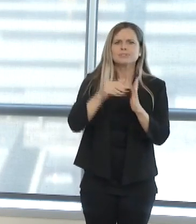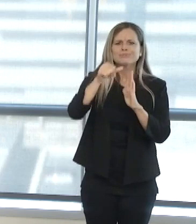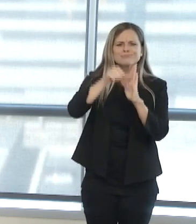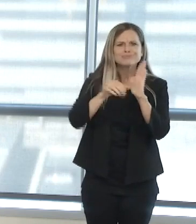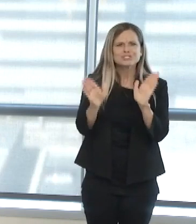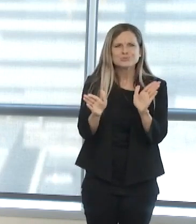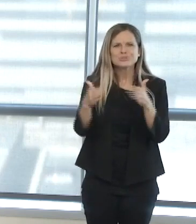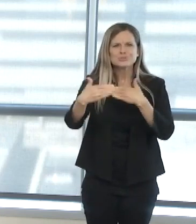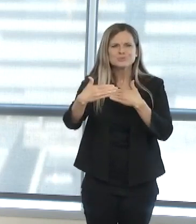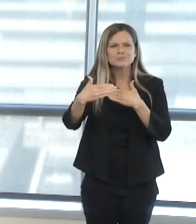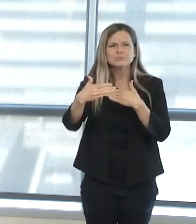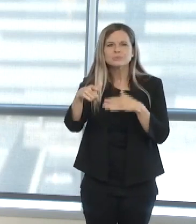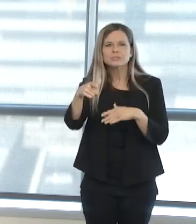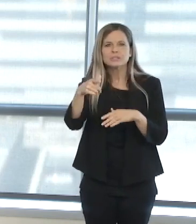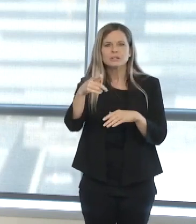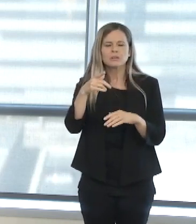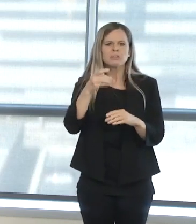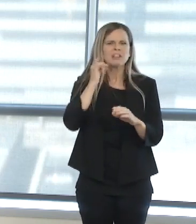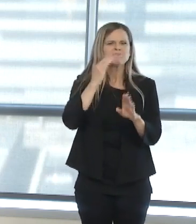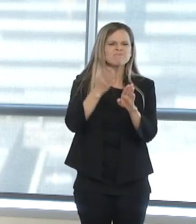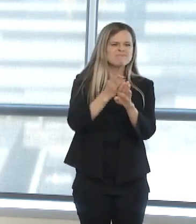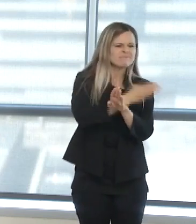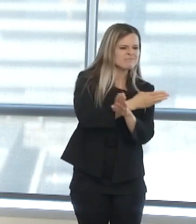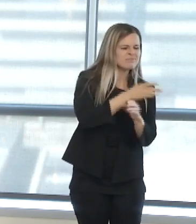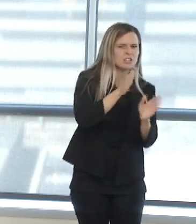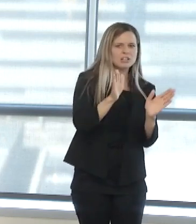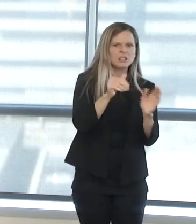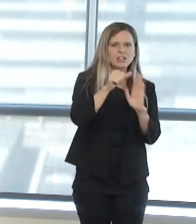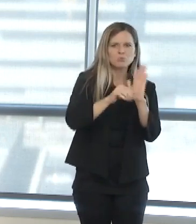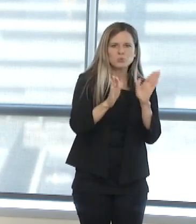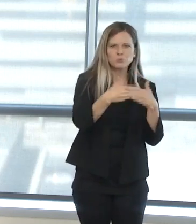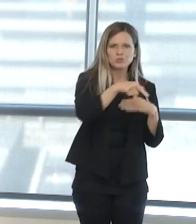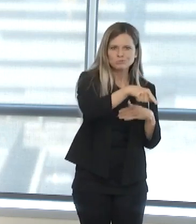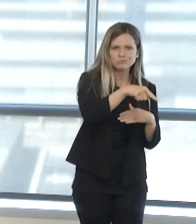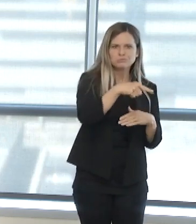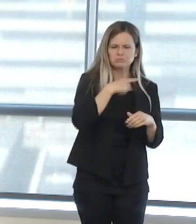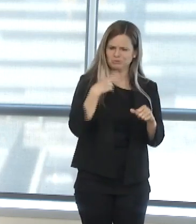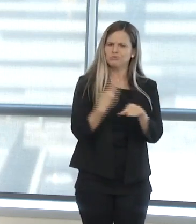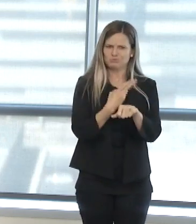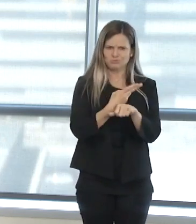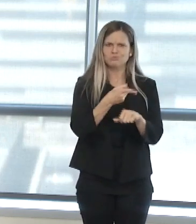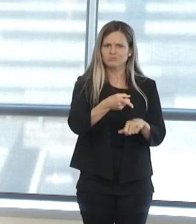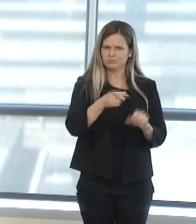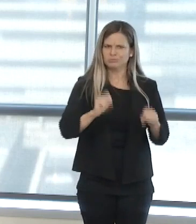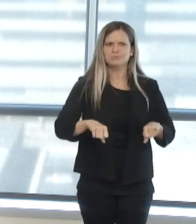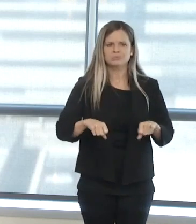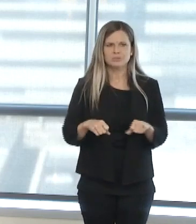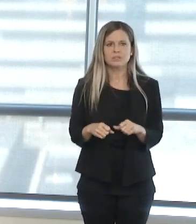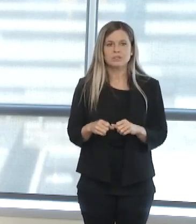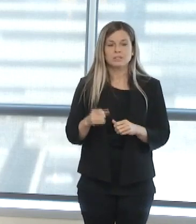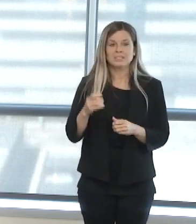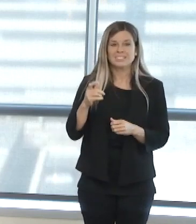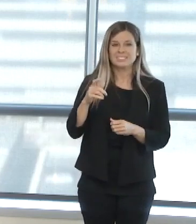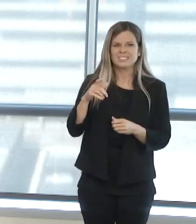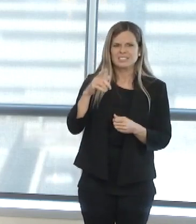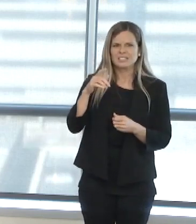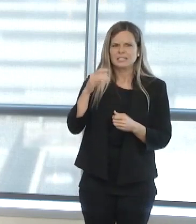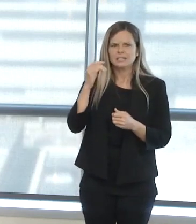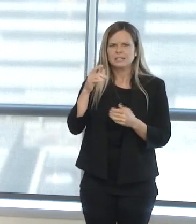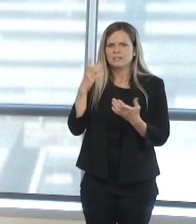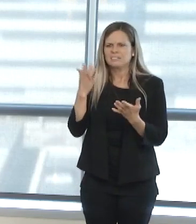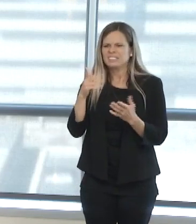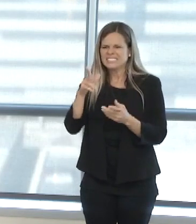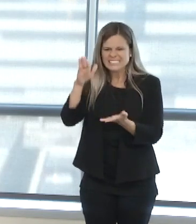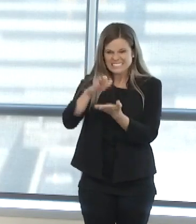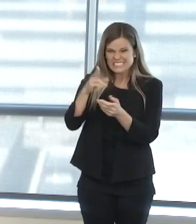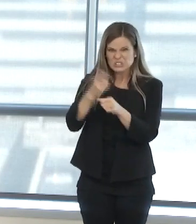the pre-op areas, the ambulatory surgery center. One of our later stages takes it takes into